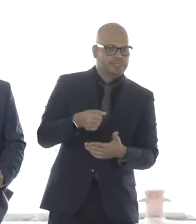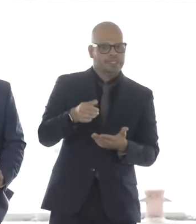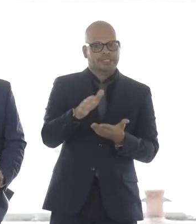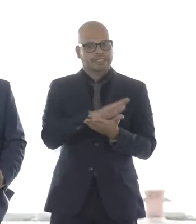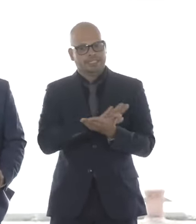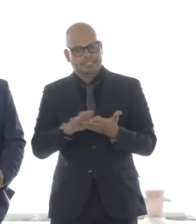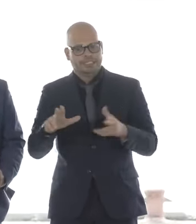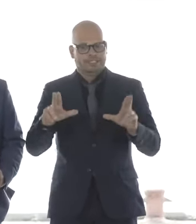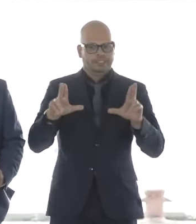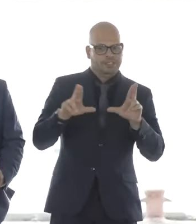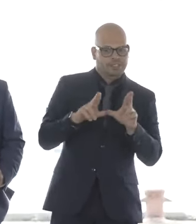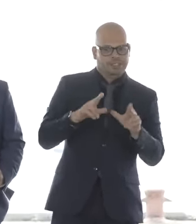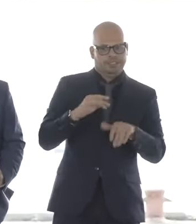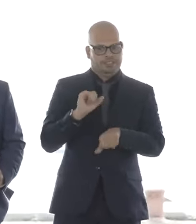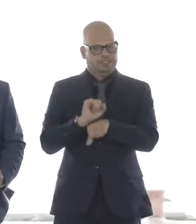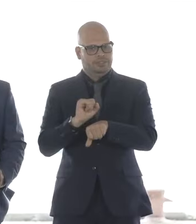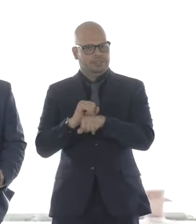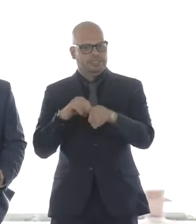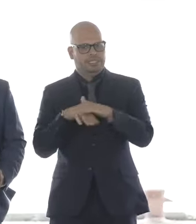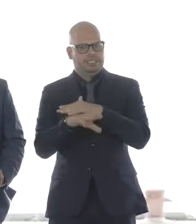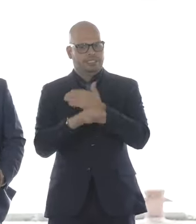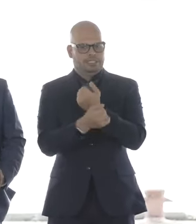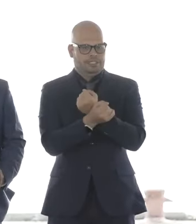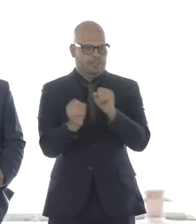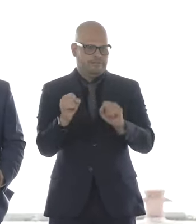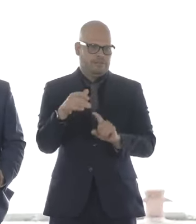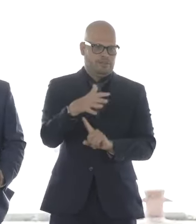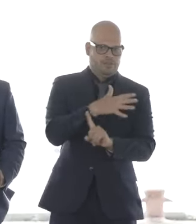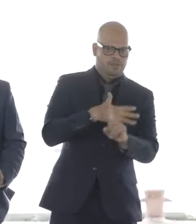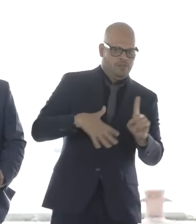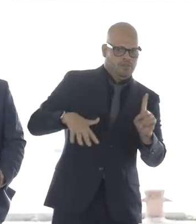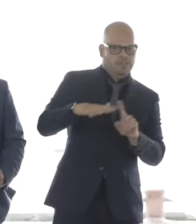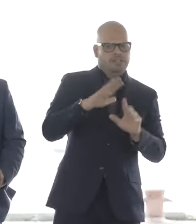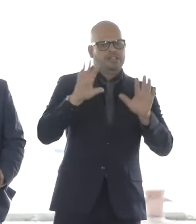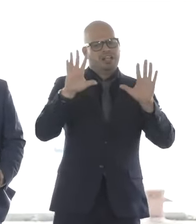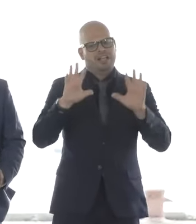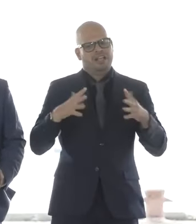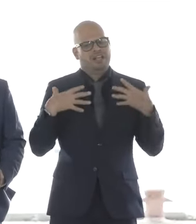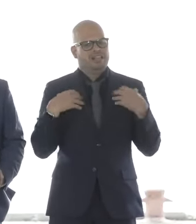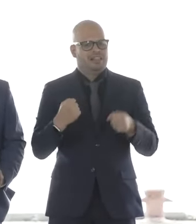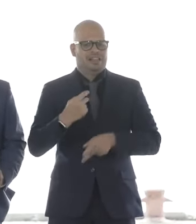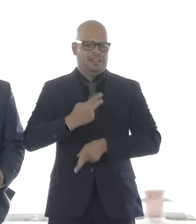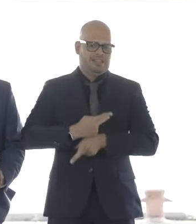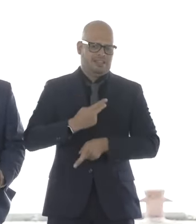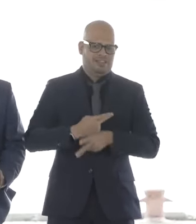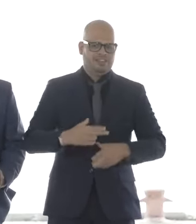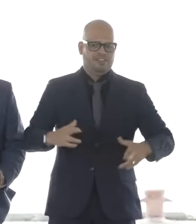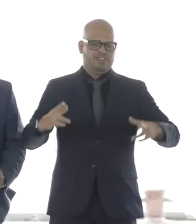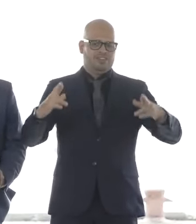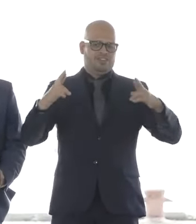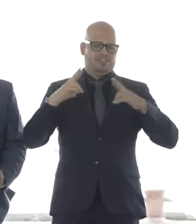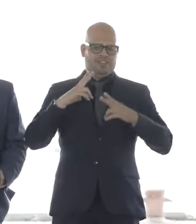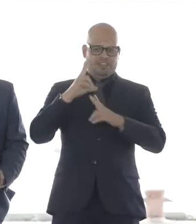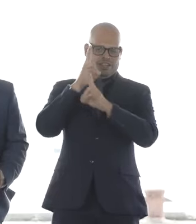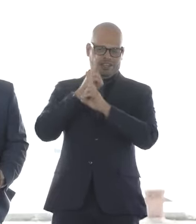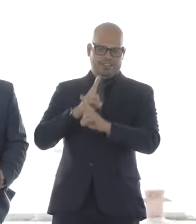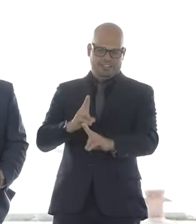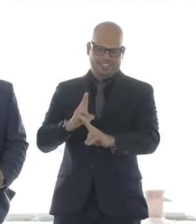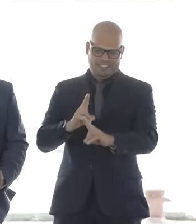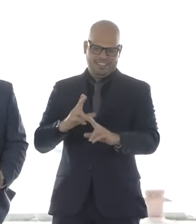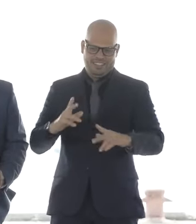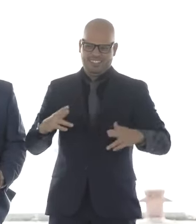access to a safe workplace, excellent health care, and retire with dignity. Thank you.